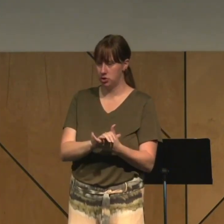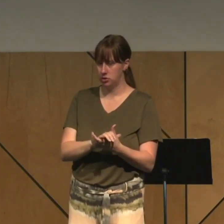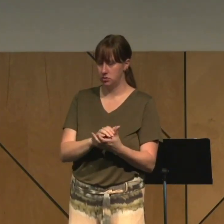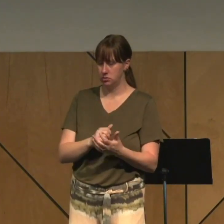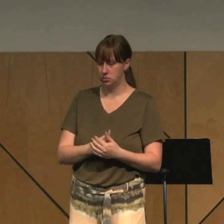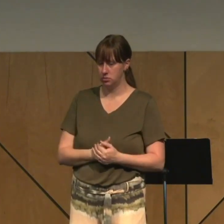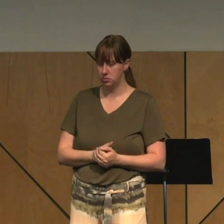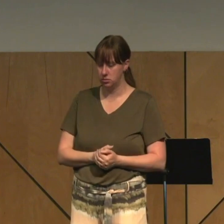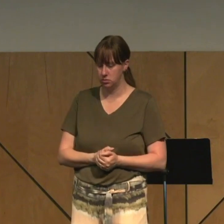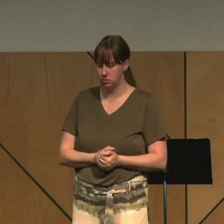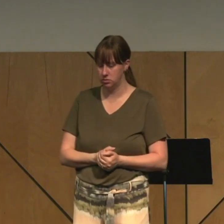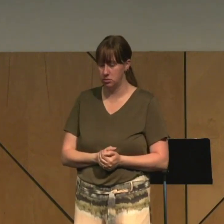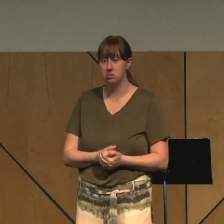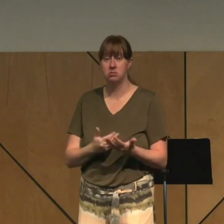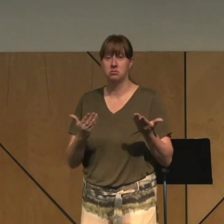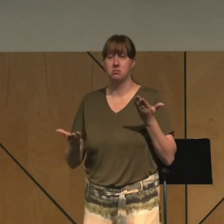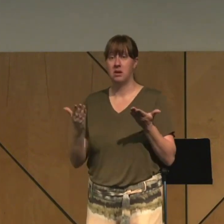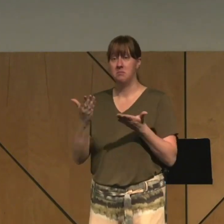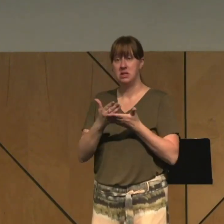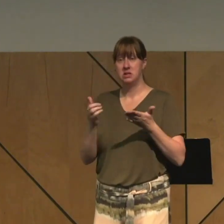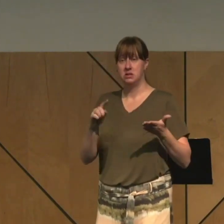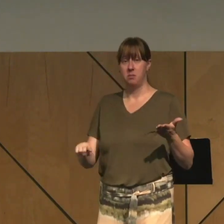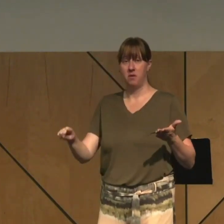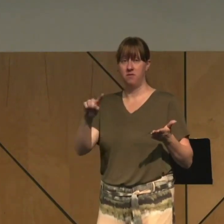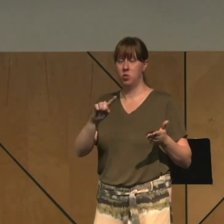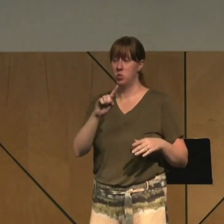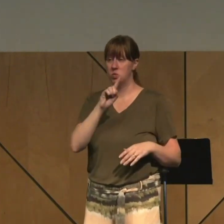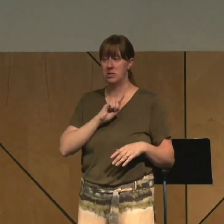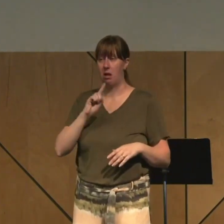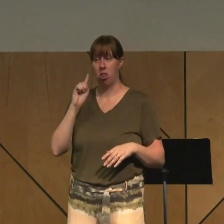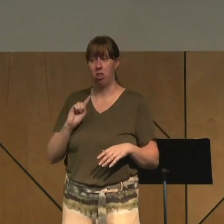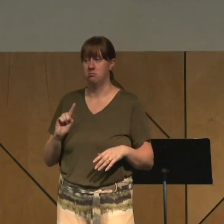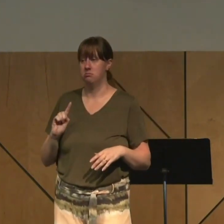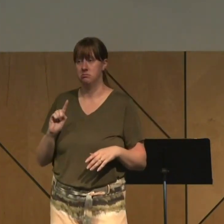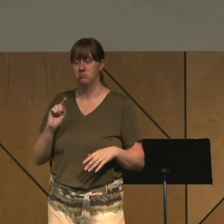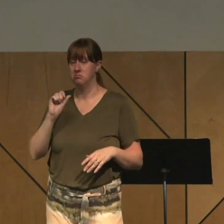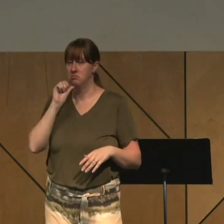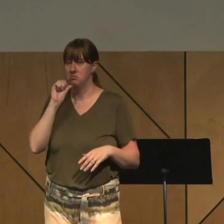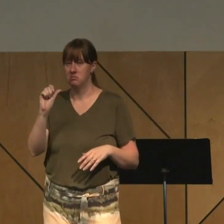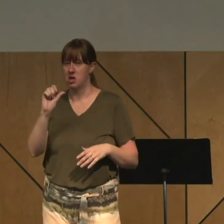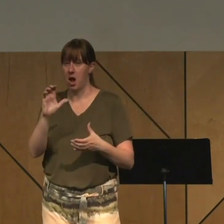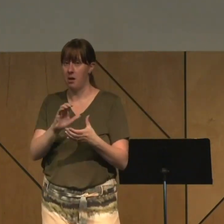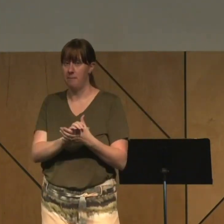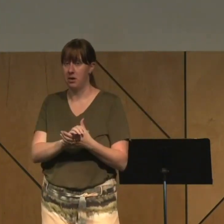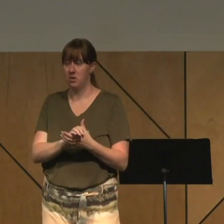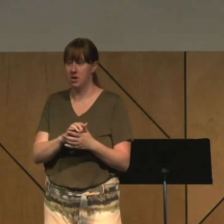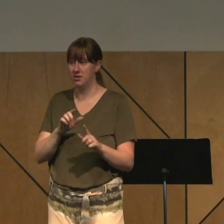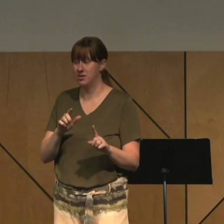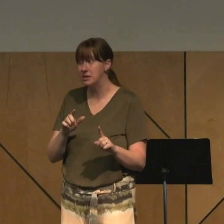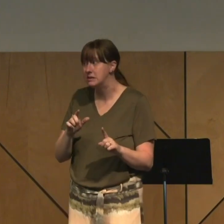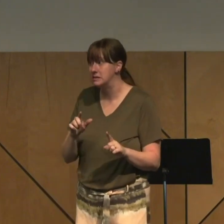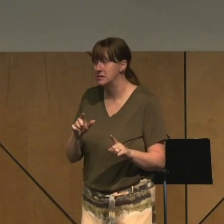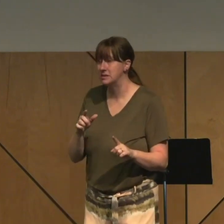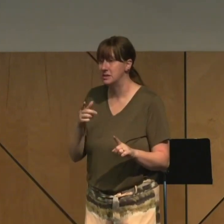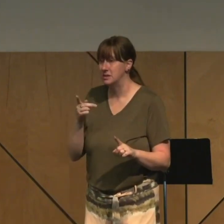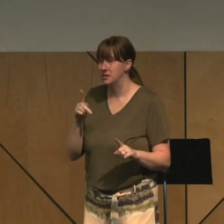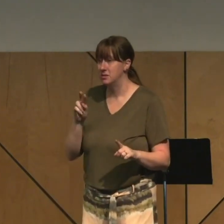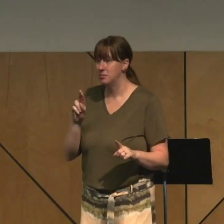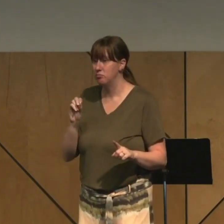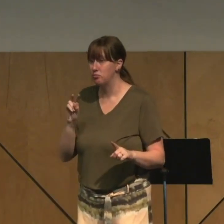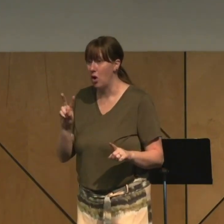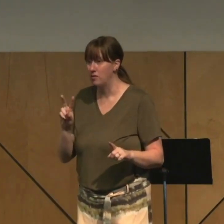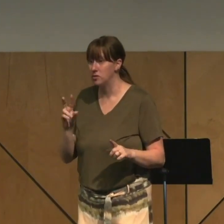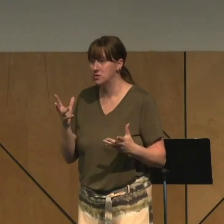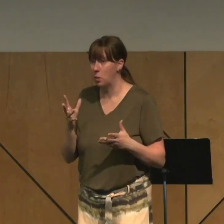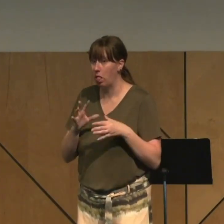Others of you, you might be single, unmarried, and you're going, does Proverbs have anything to say to me?